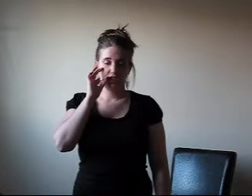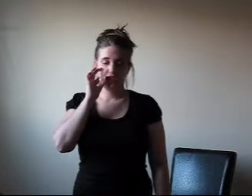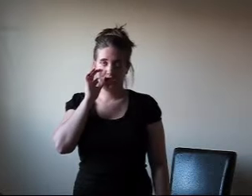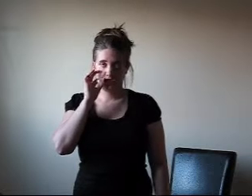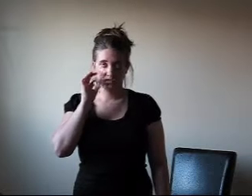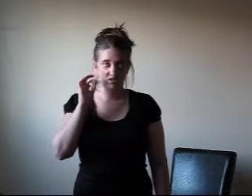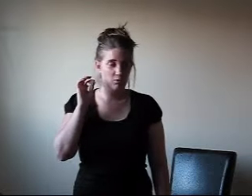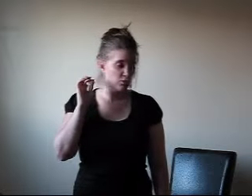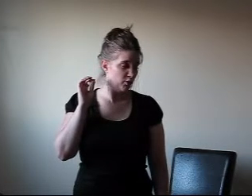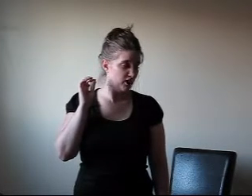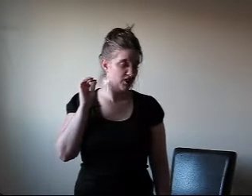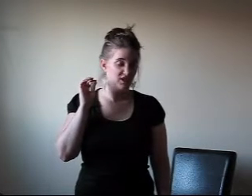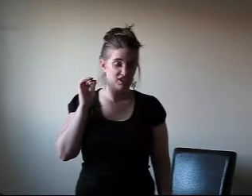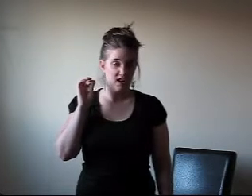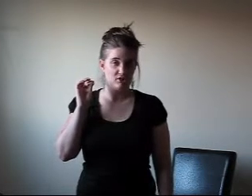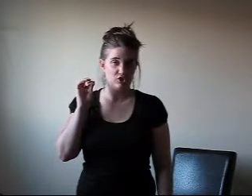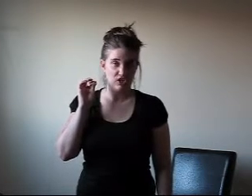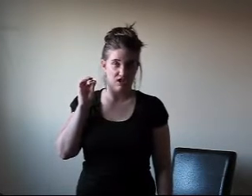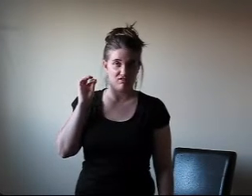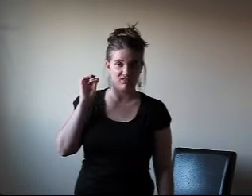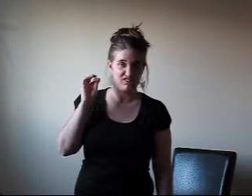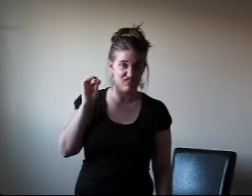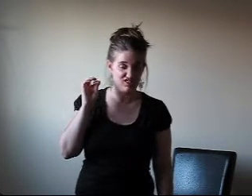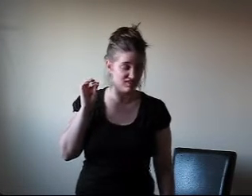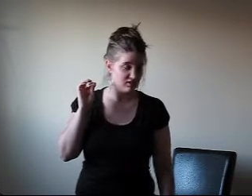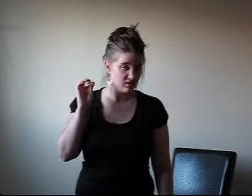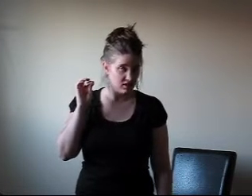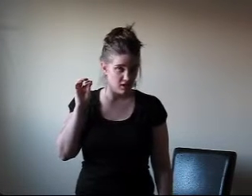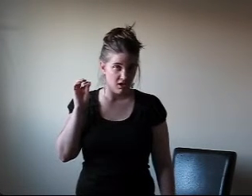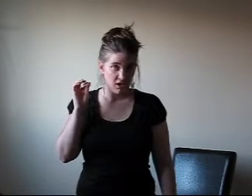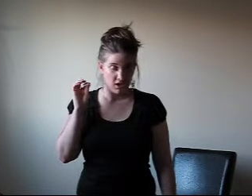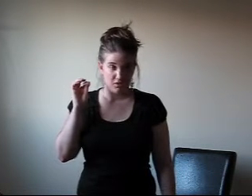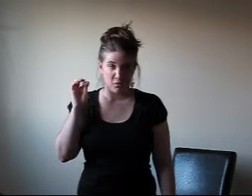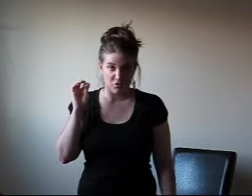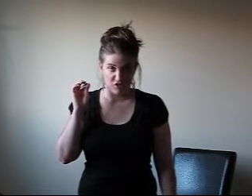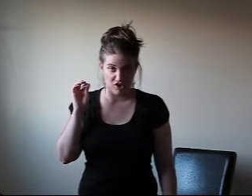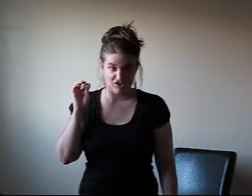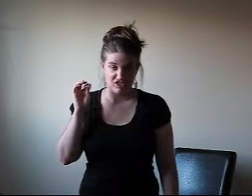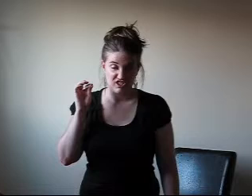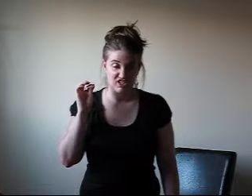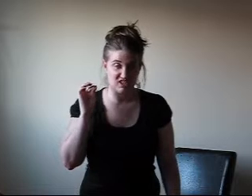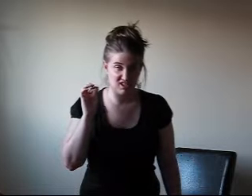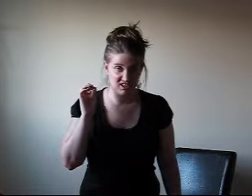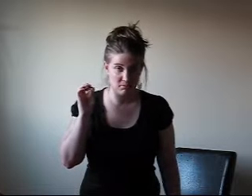Isn't it weird how chairs exist? Even when you're not sitting in them?